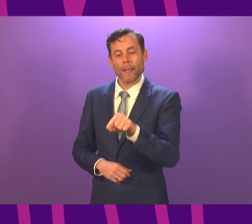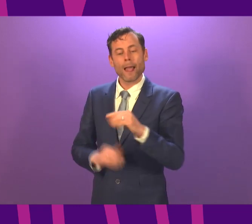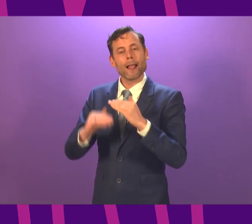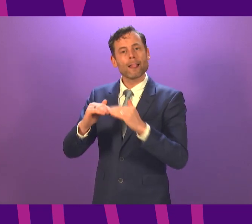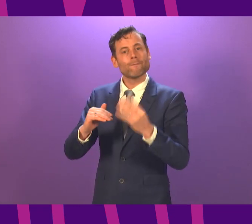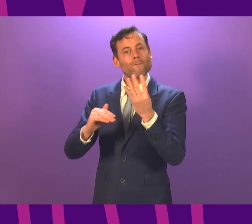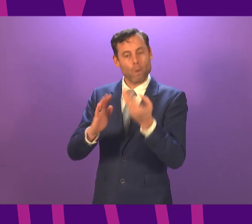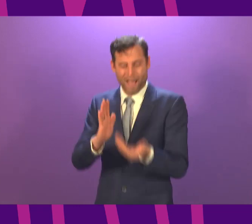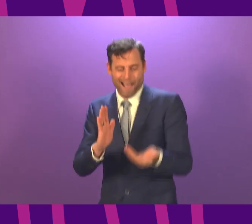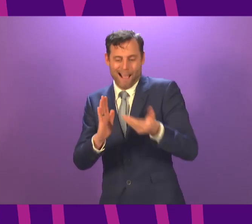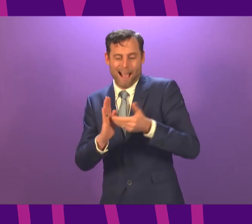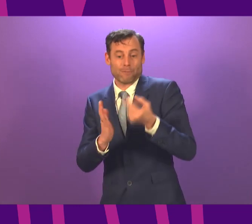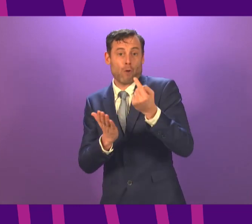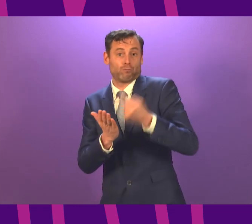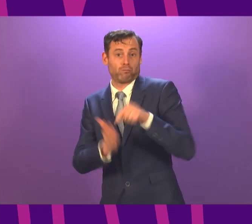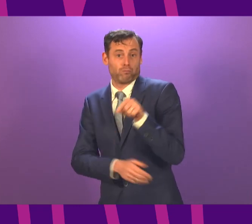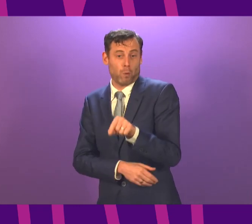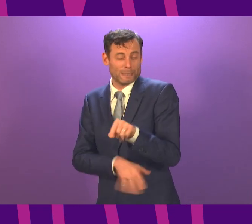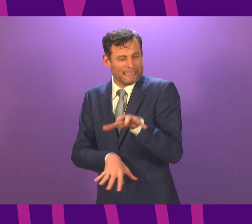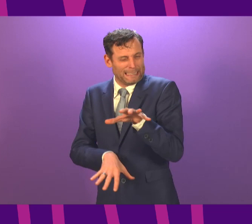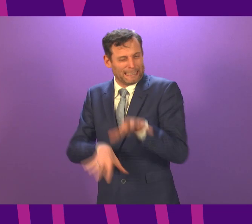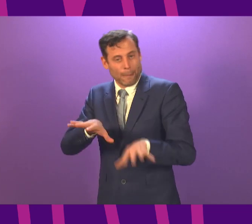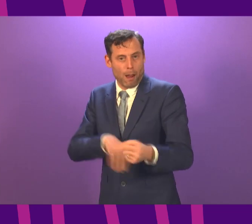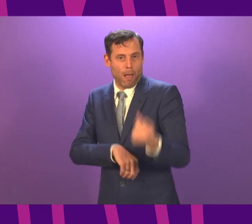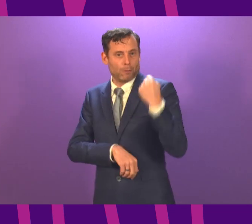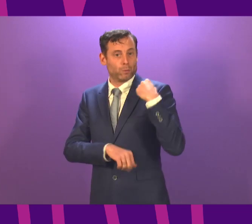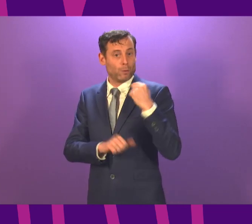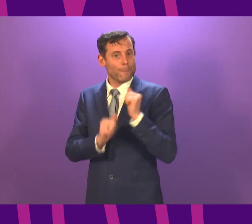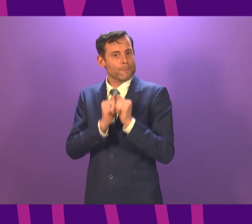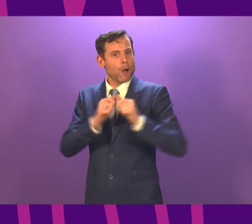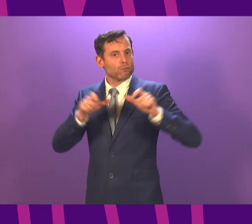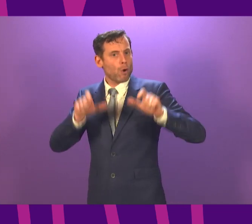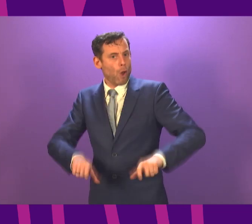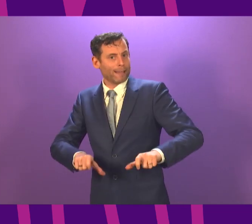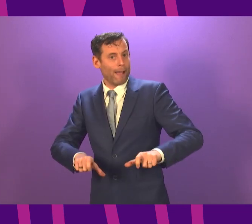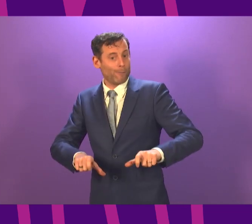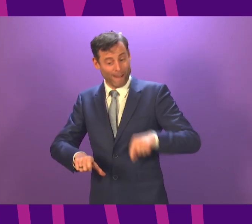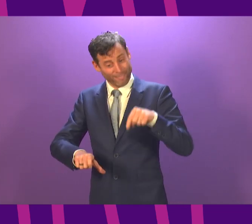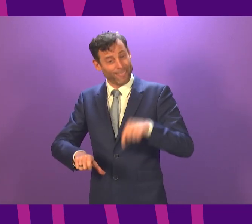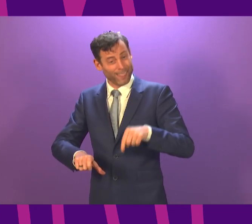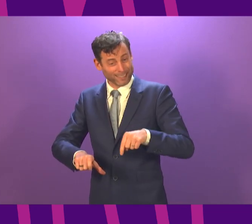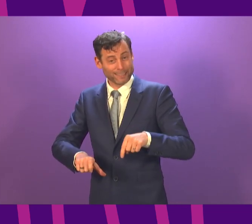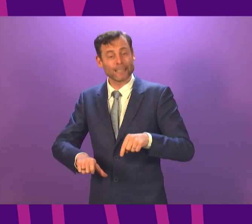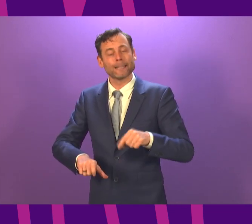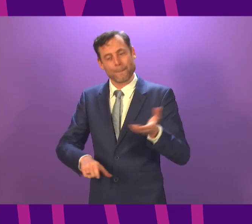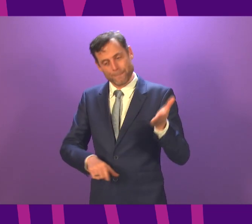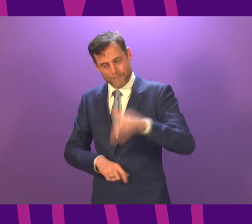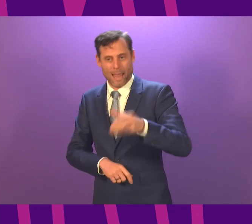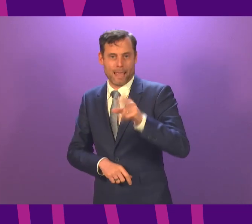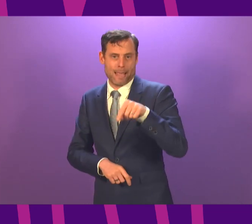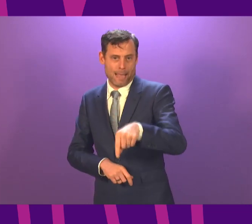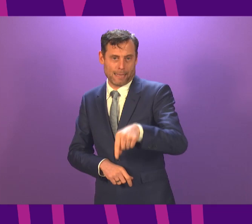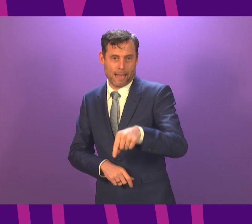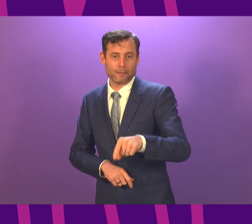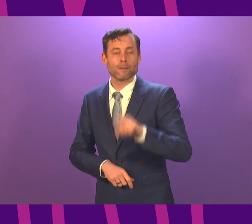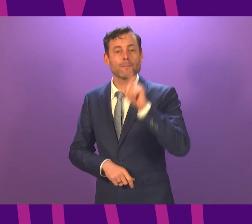lockdown of last March, will be in place for the whole of January. We will keep them closely under review. However, I cannot at this